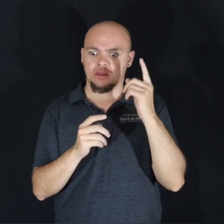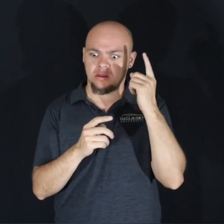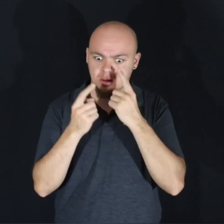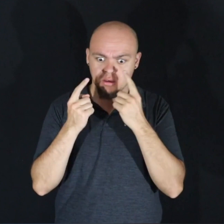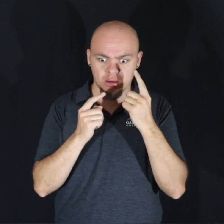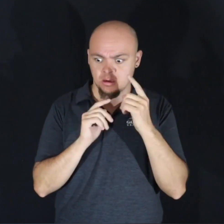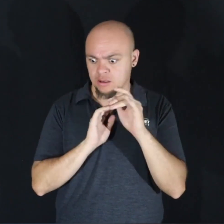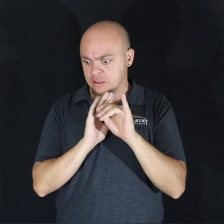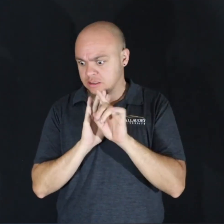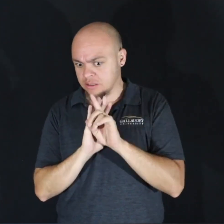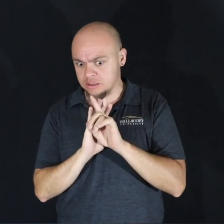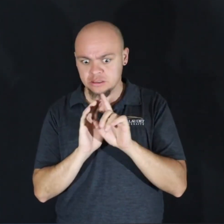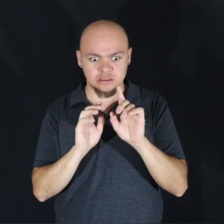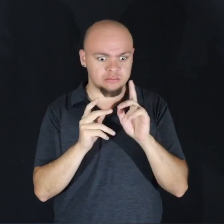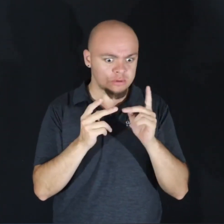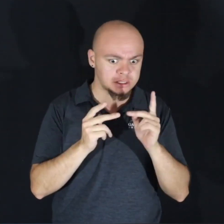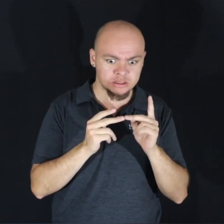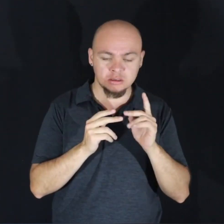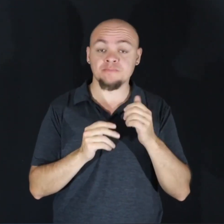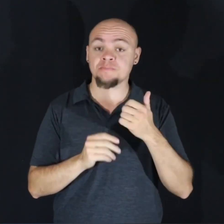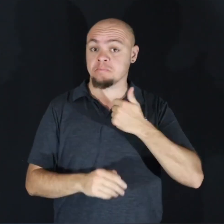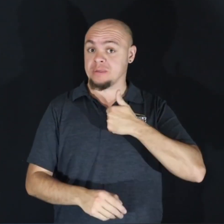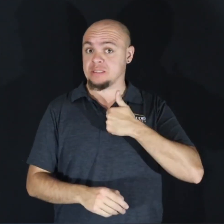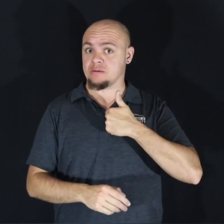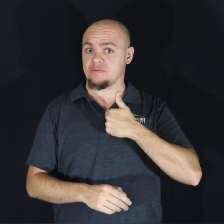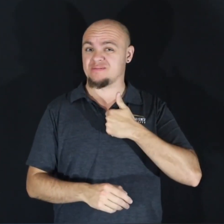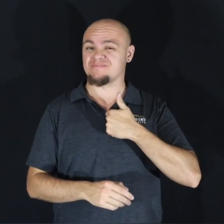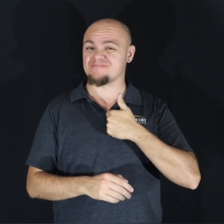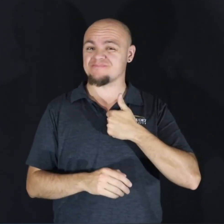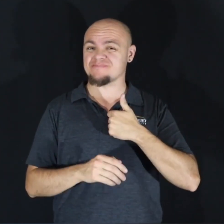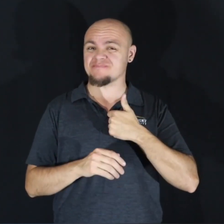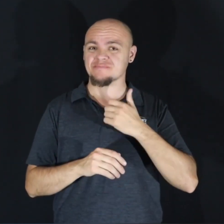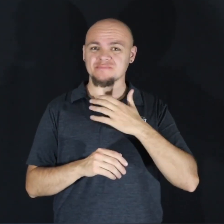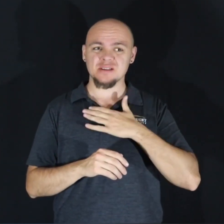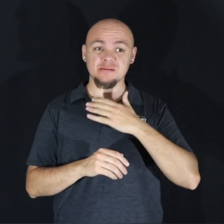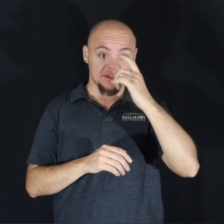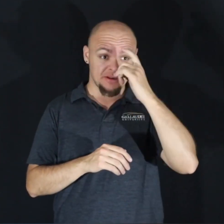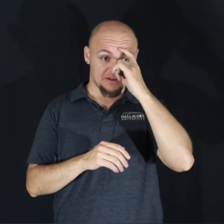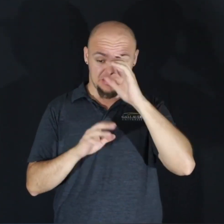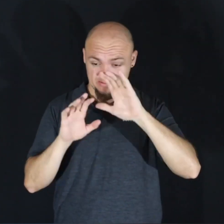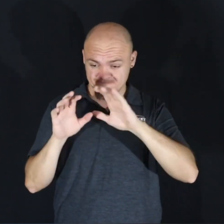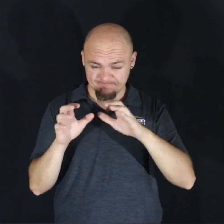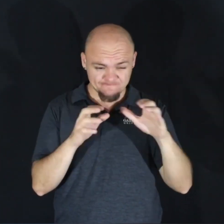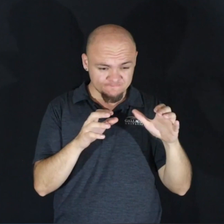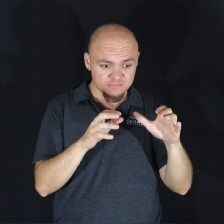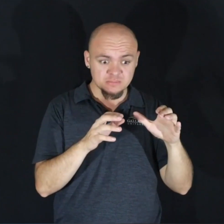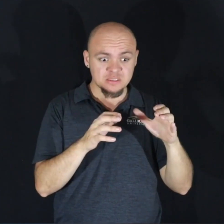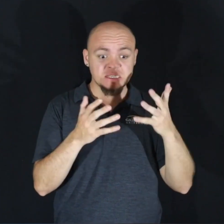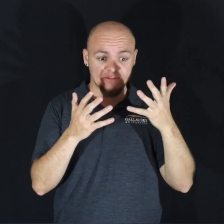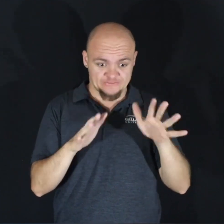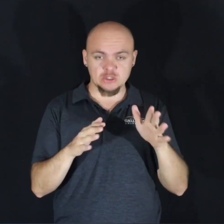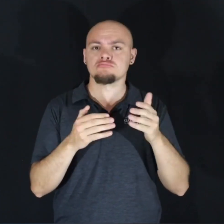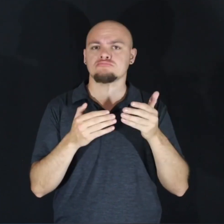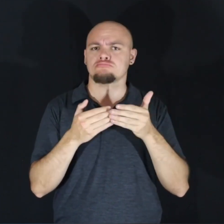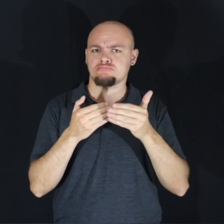and identities for others. For myself, I must categorize my thoughts before proceeding to answer the question.